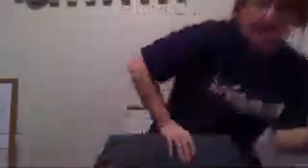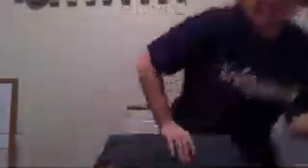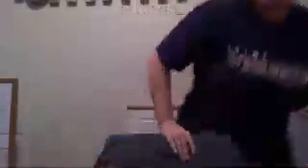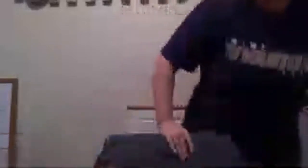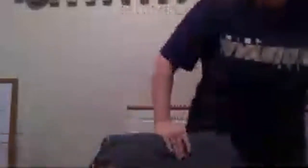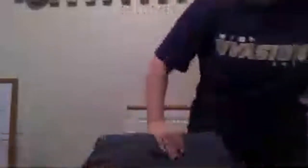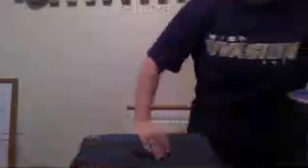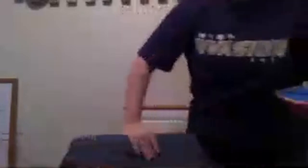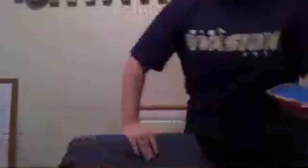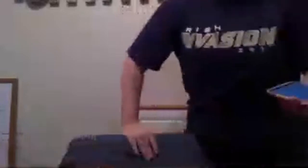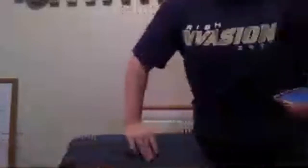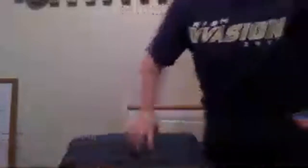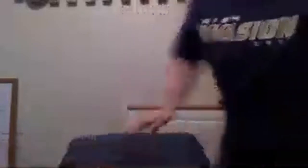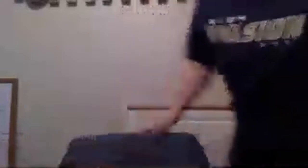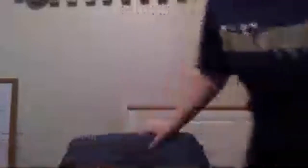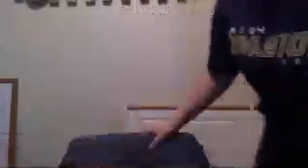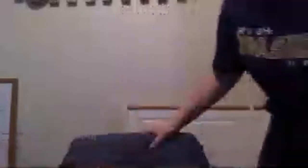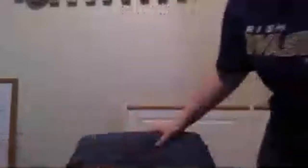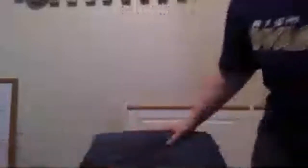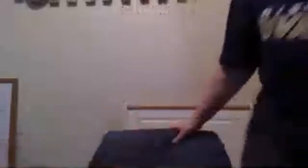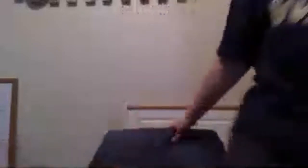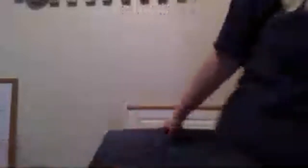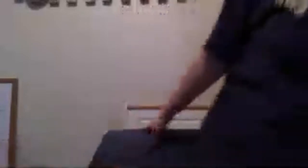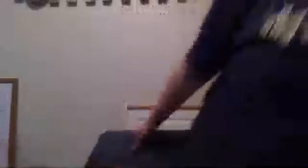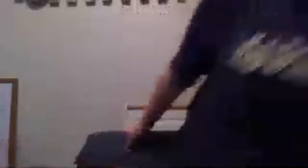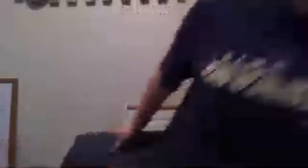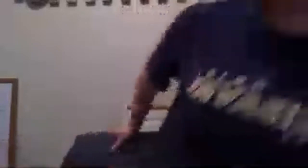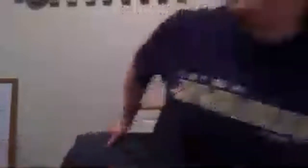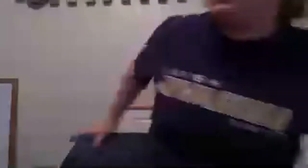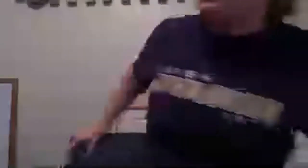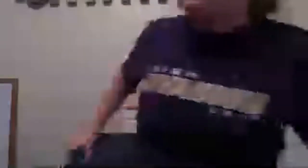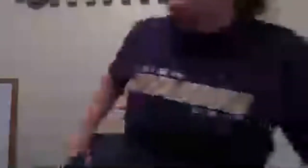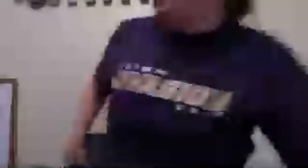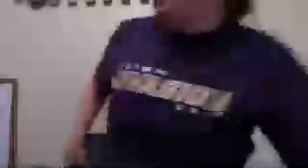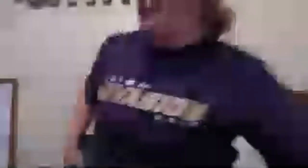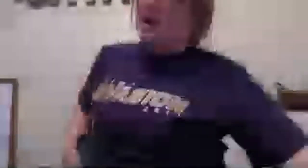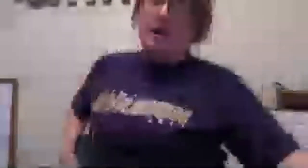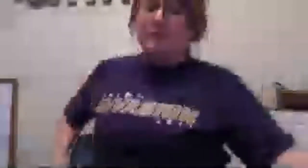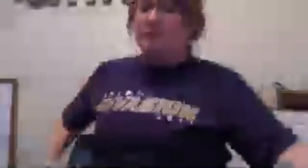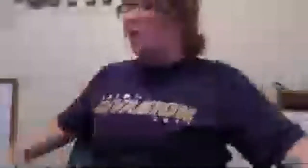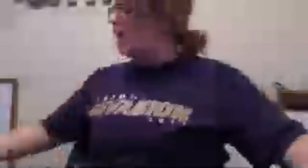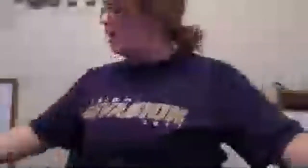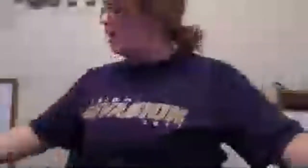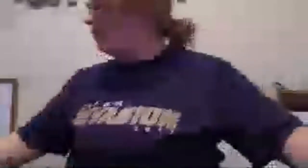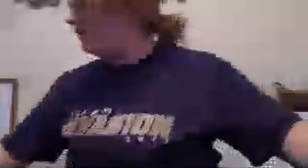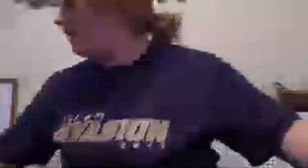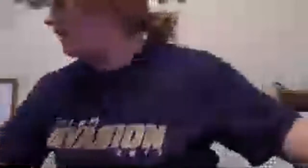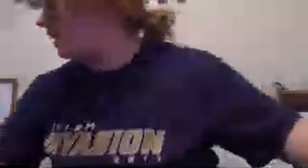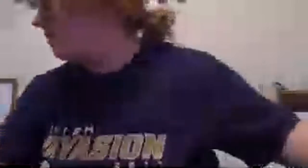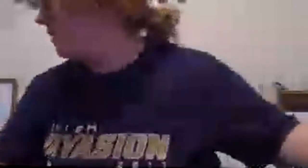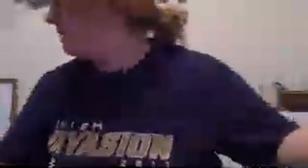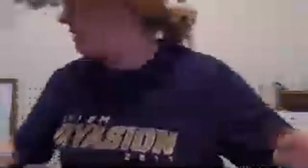um oh yeah go find it here i'll put your mask on